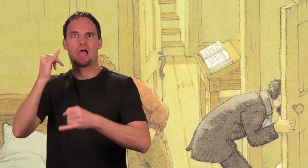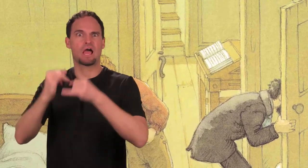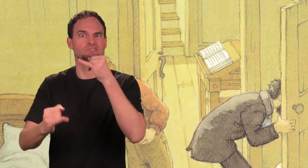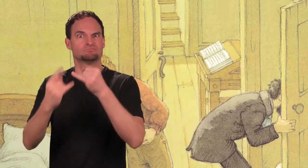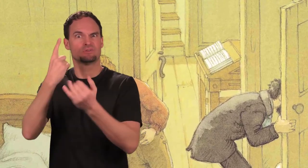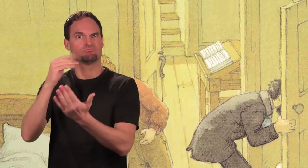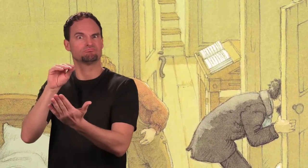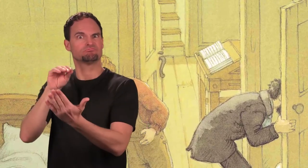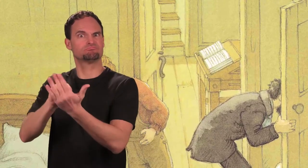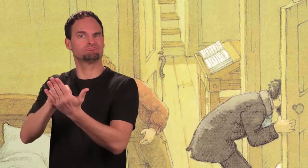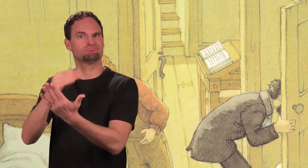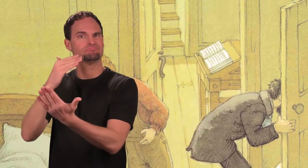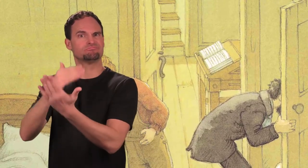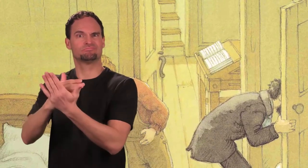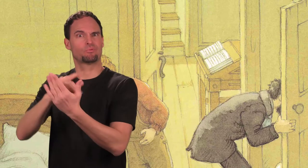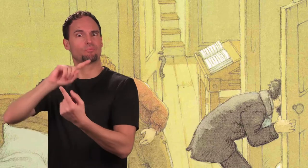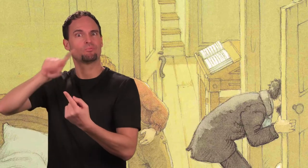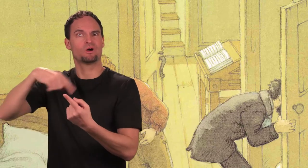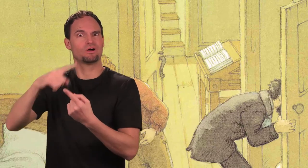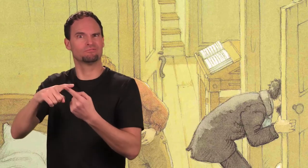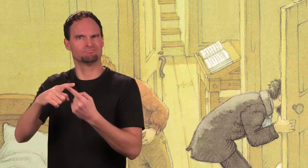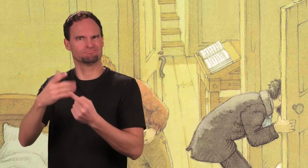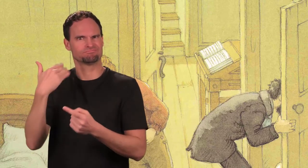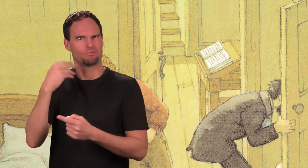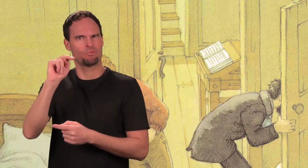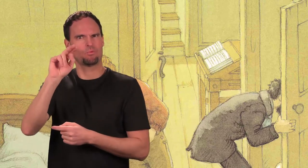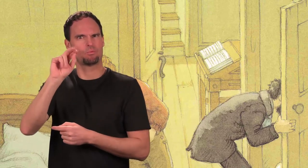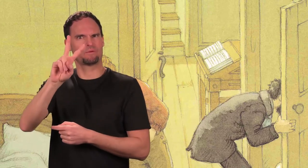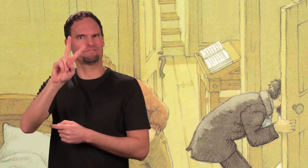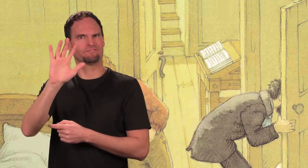No trouble had been noted up to that time.